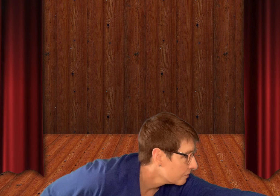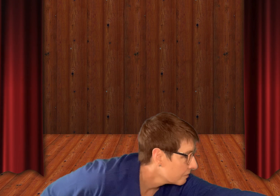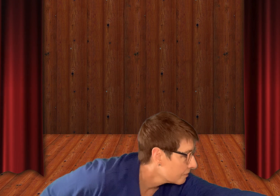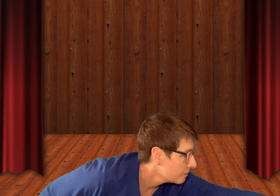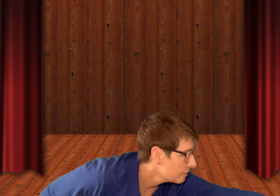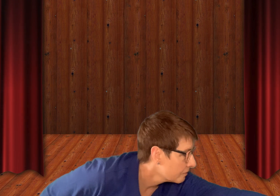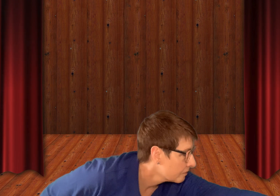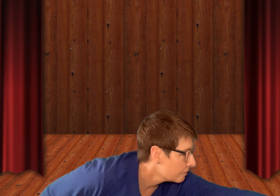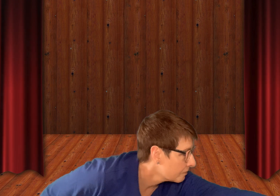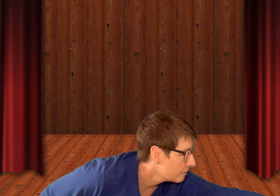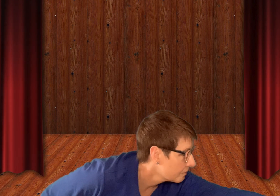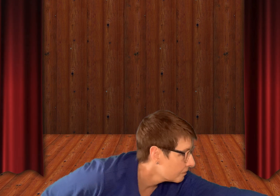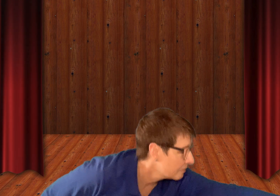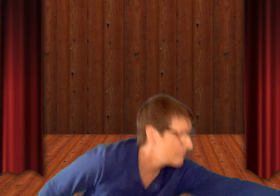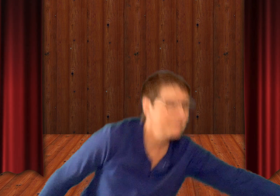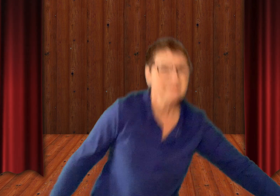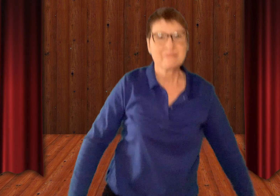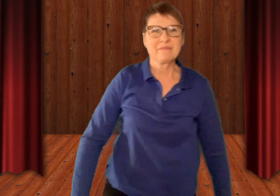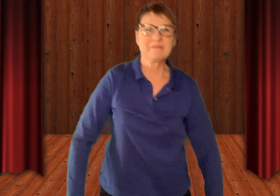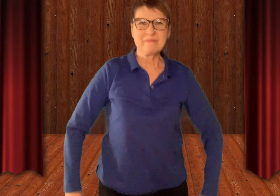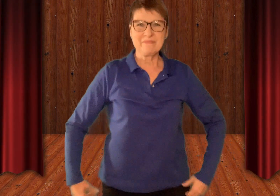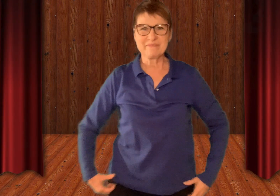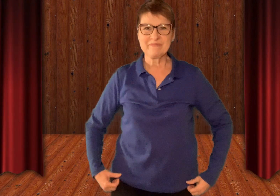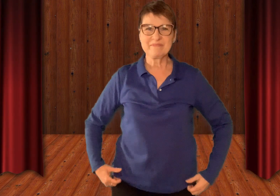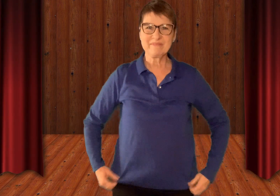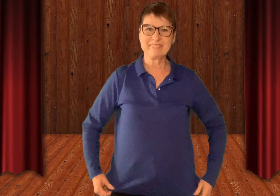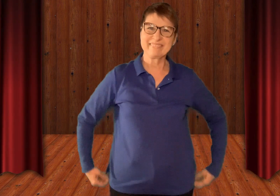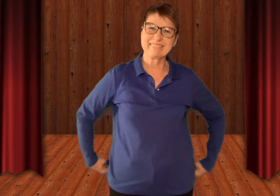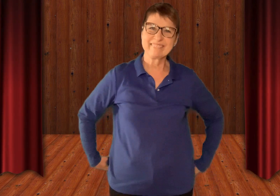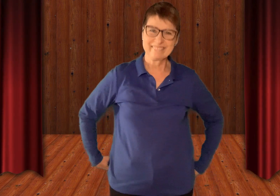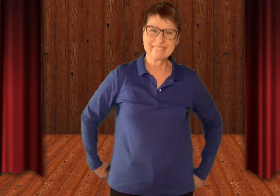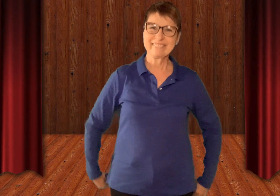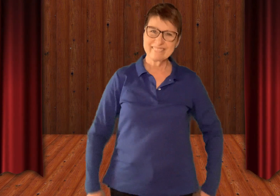And neutral. Very good.